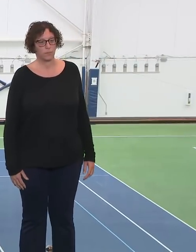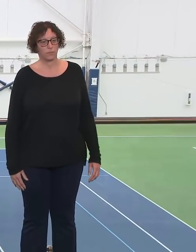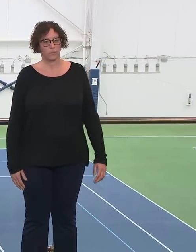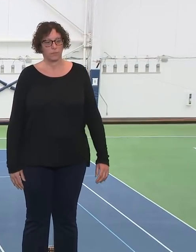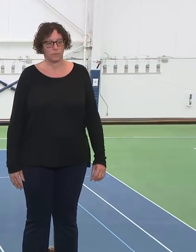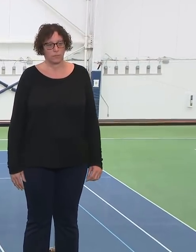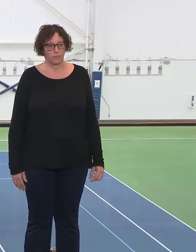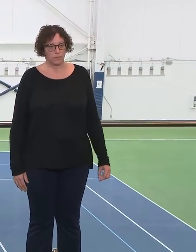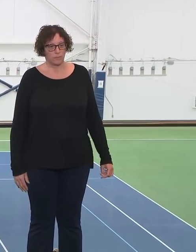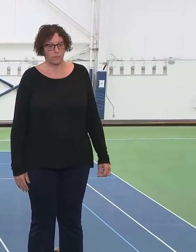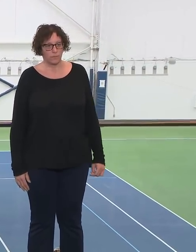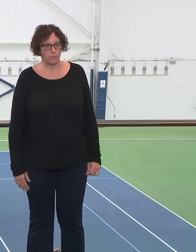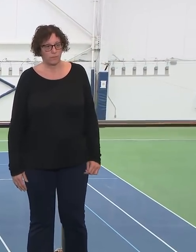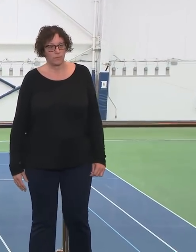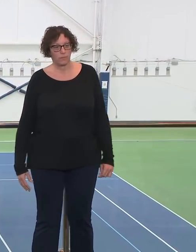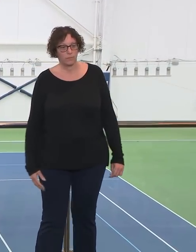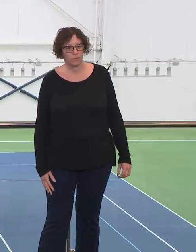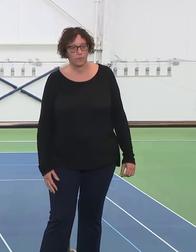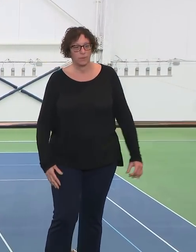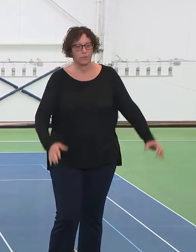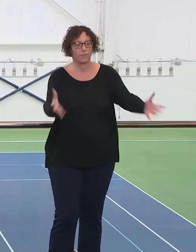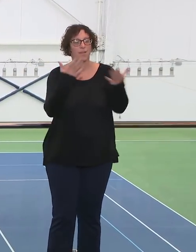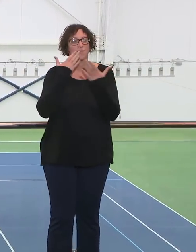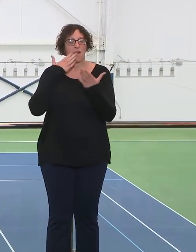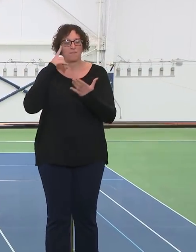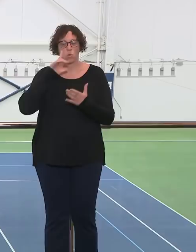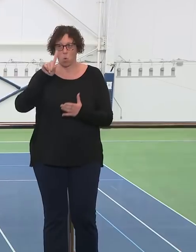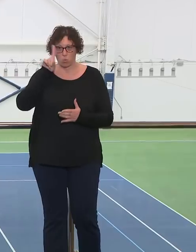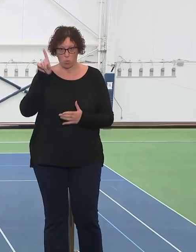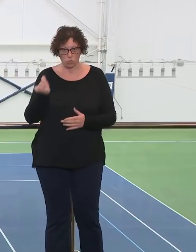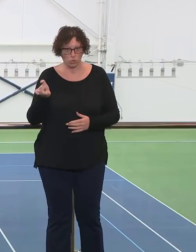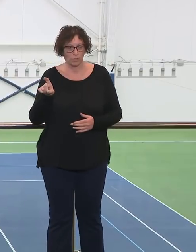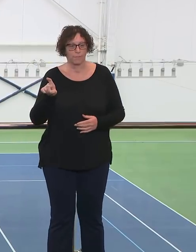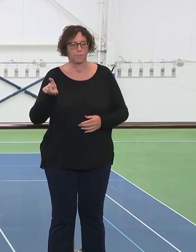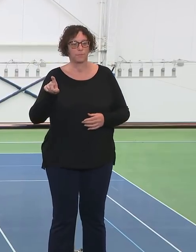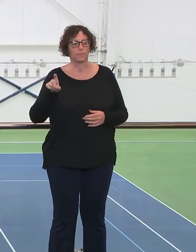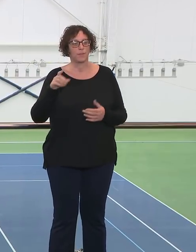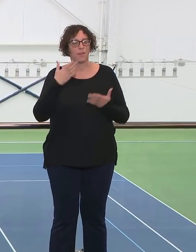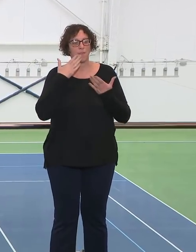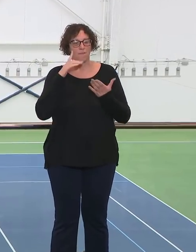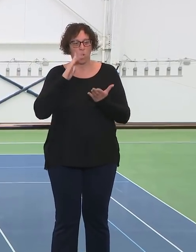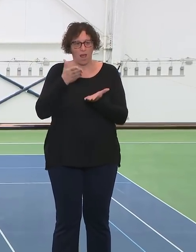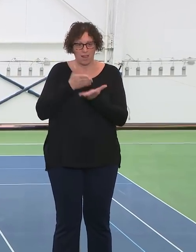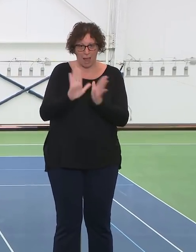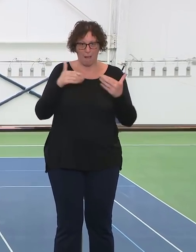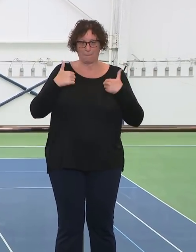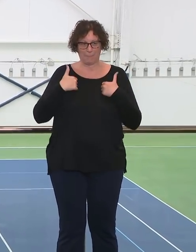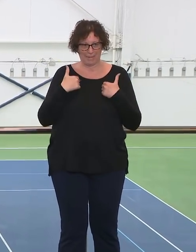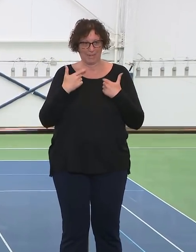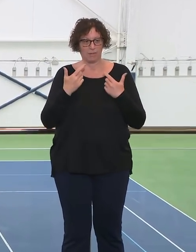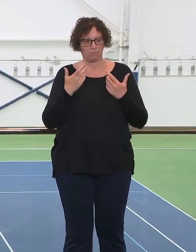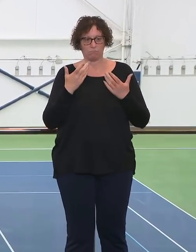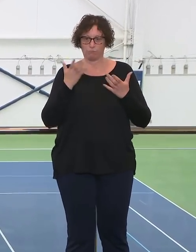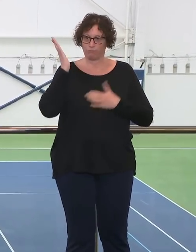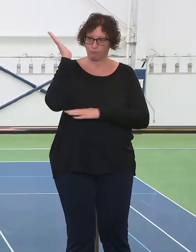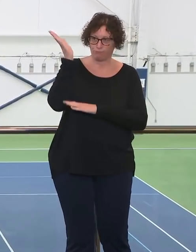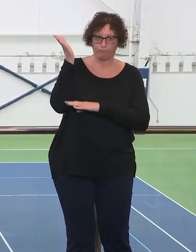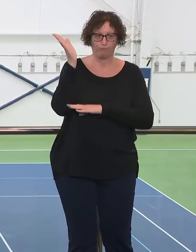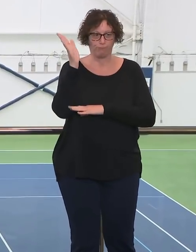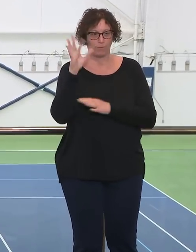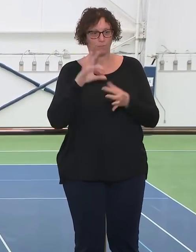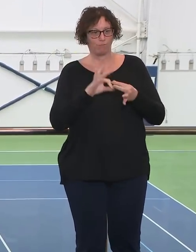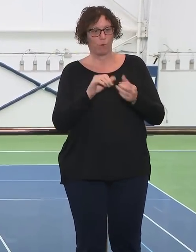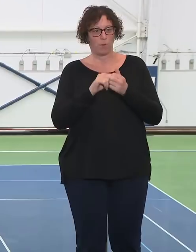All right. So thank you for that question, and thank you for the opportunity to speak on behalf of Health and Hospitals and Elmhurst. First and foremost,